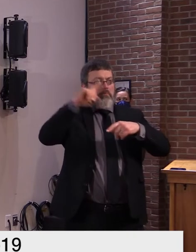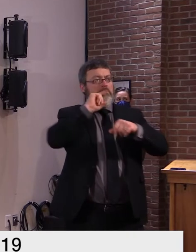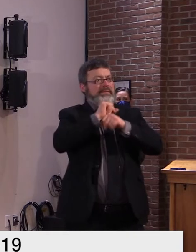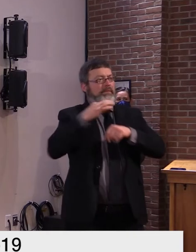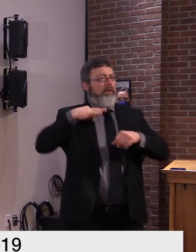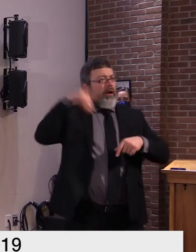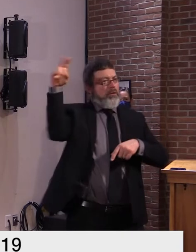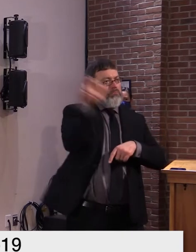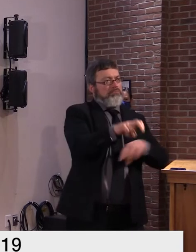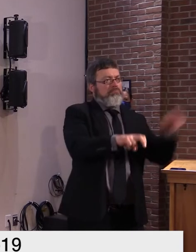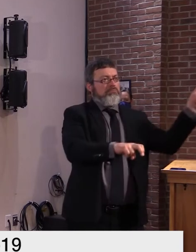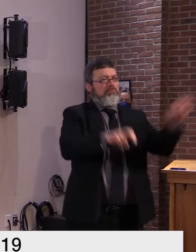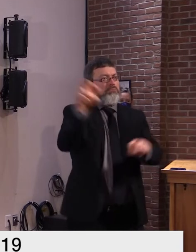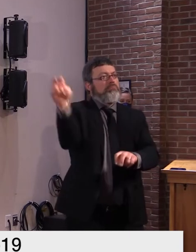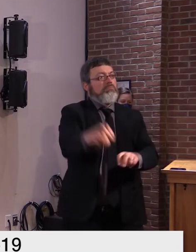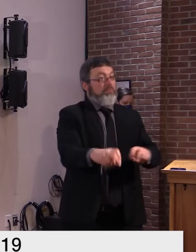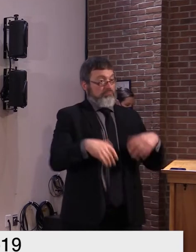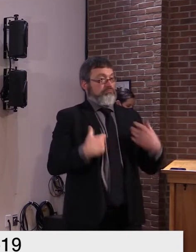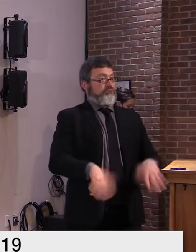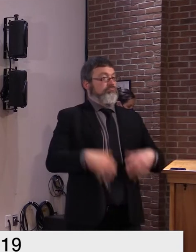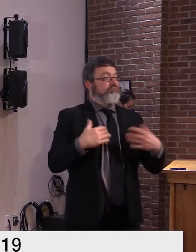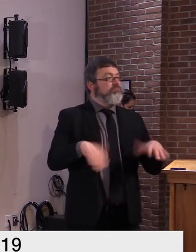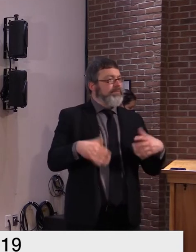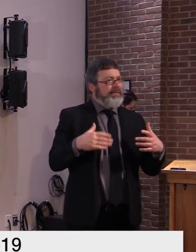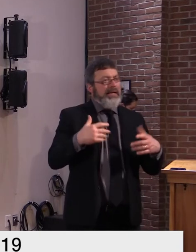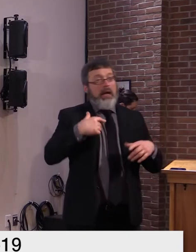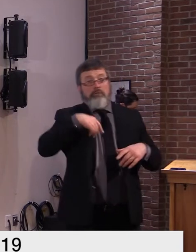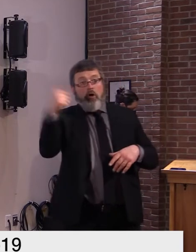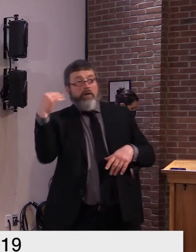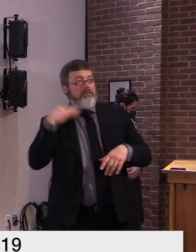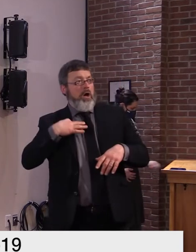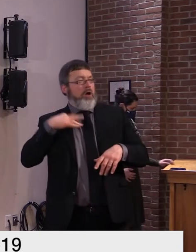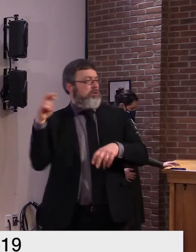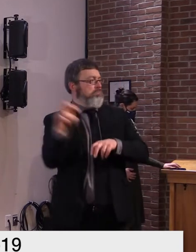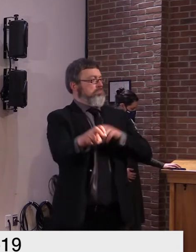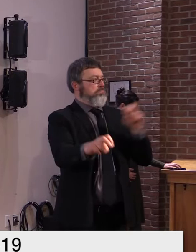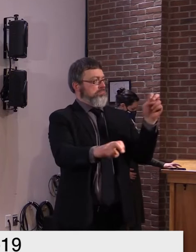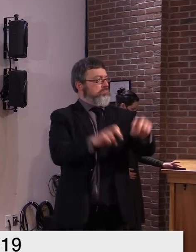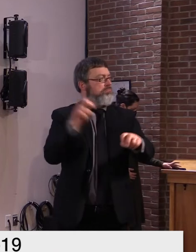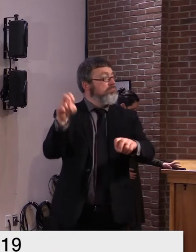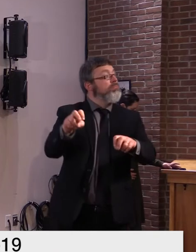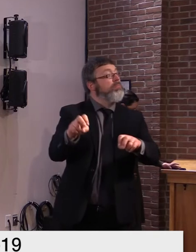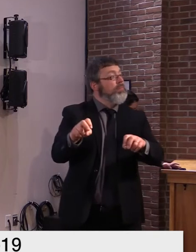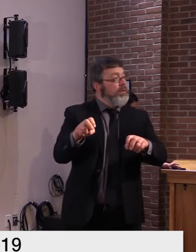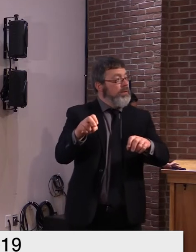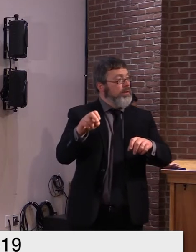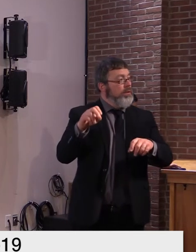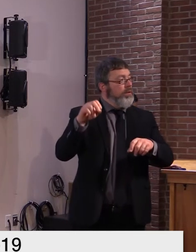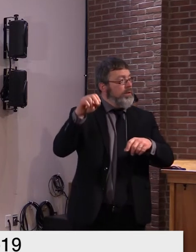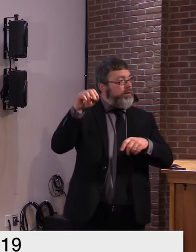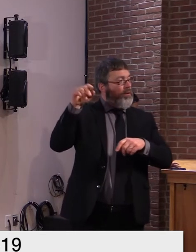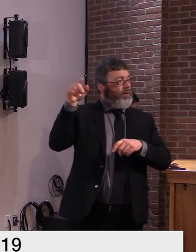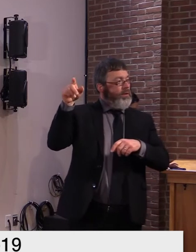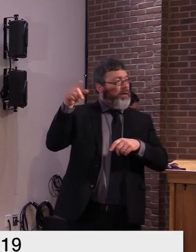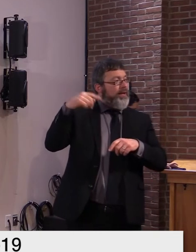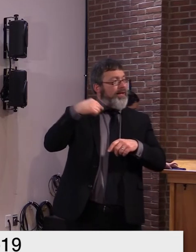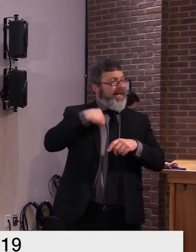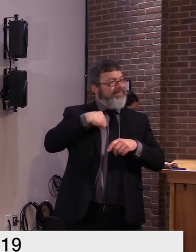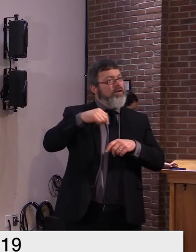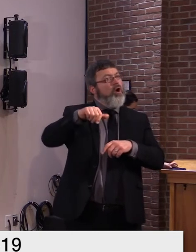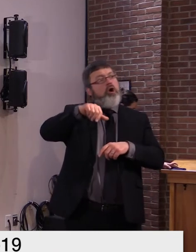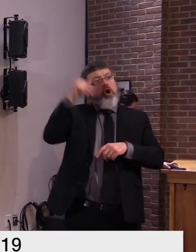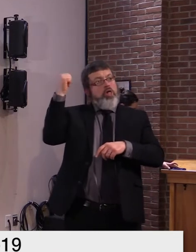helping out in this need so you know we we don't put a number on it but i think with the 40 uh additional staff